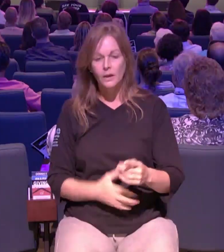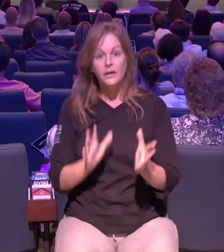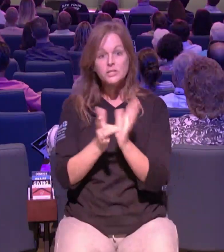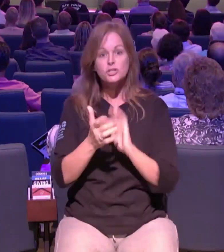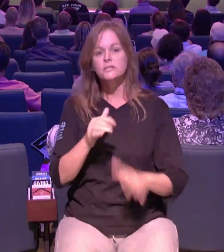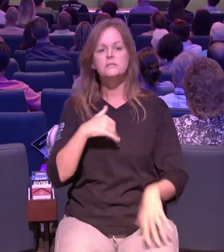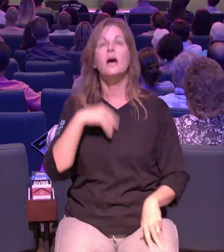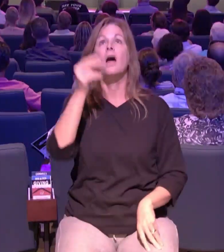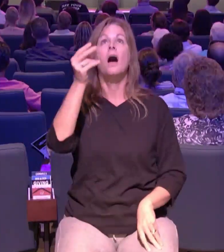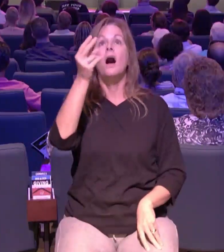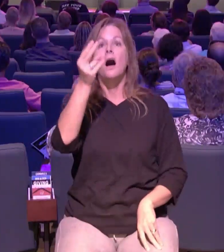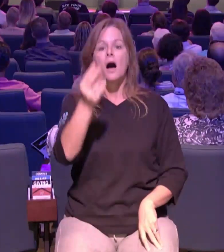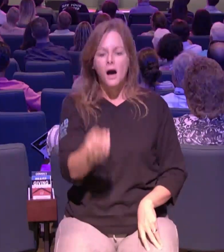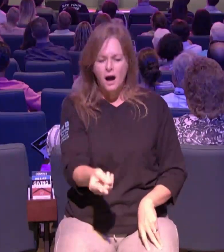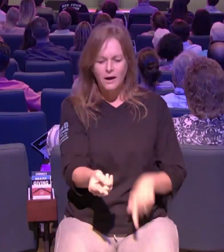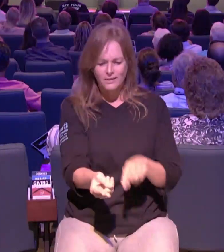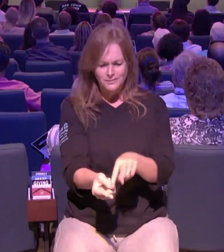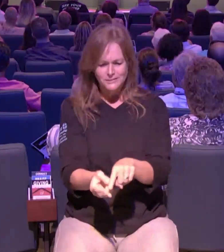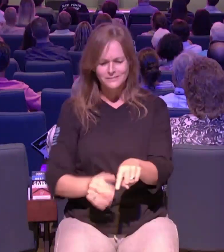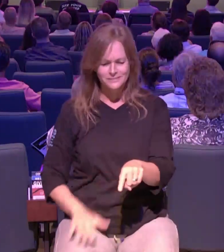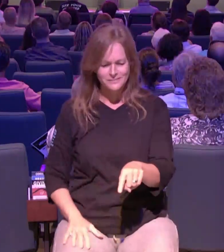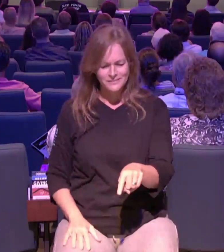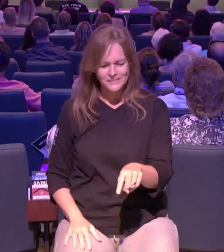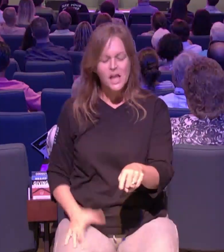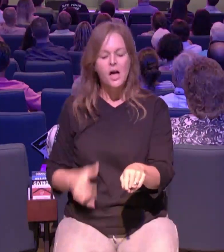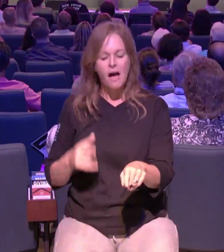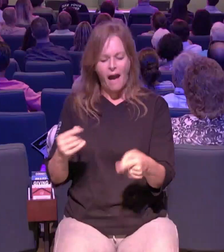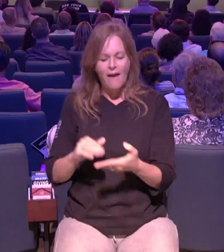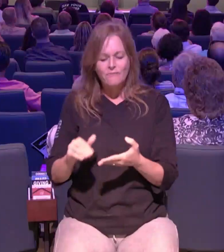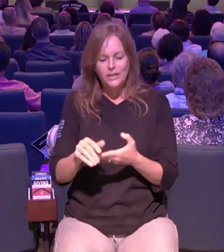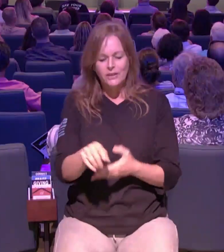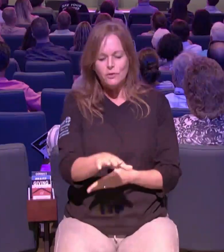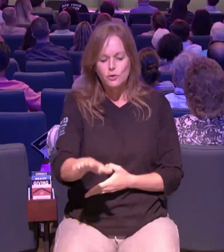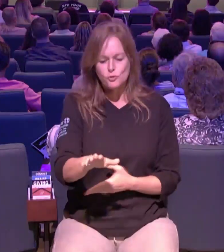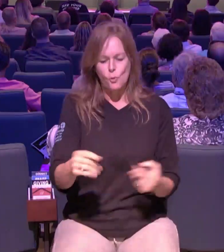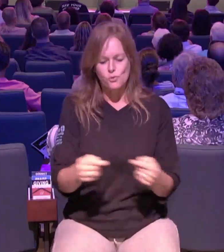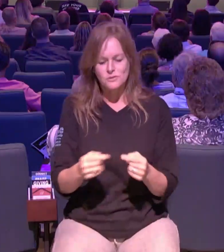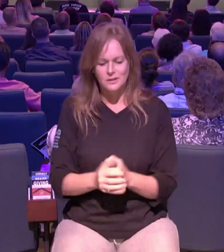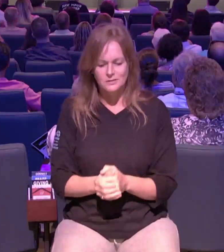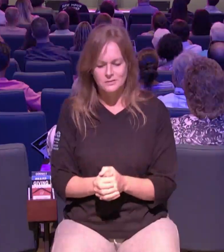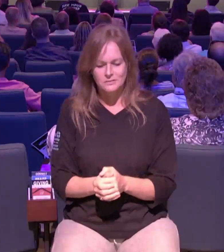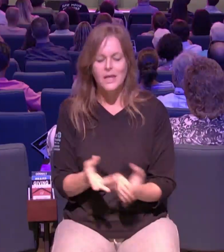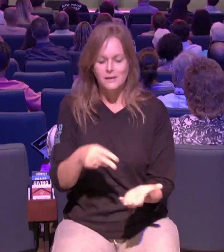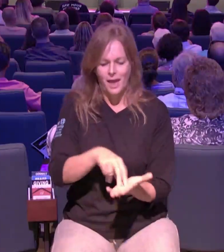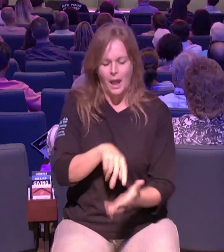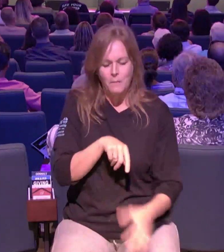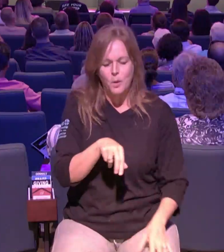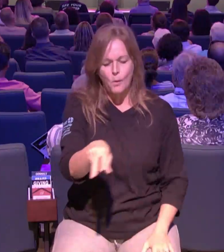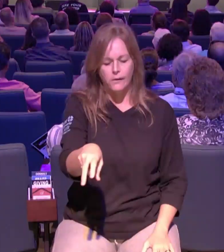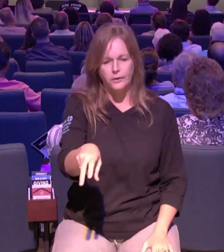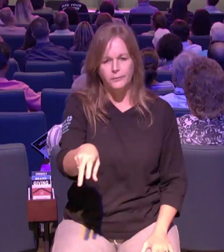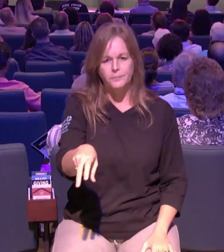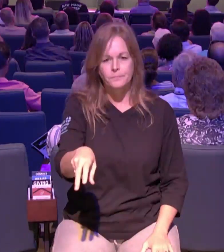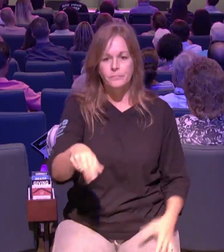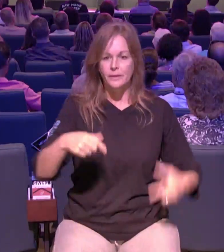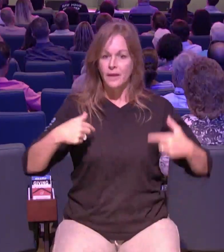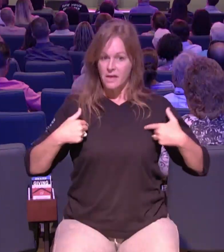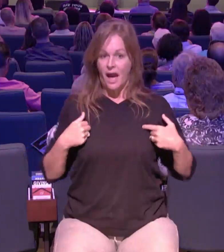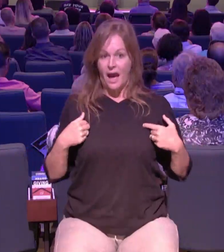that the son of man can do whatever the son of man wants to do he has authority on earth and to forgive sins so he said to the man just to show everybody